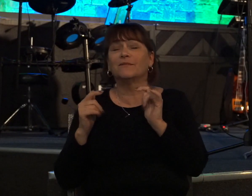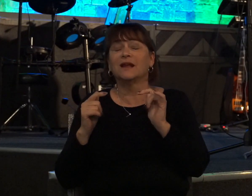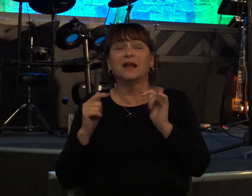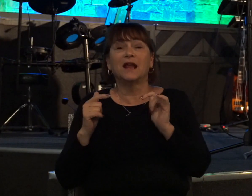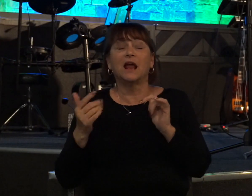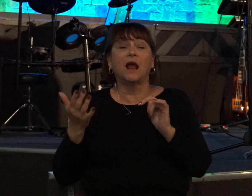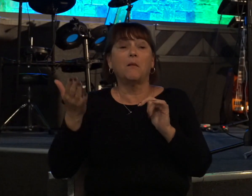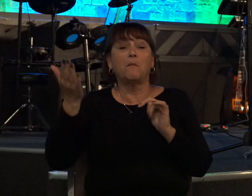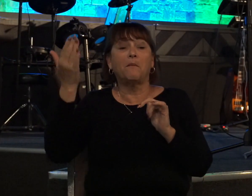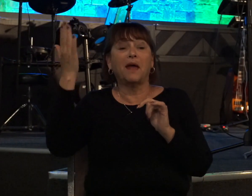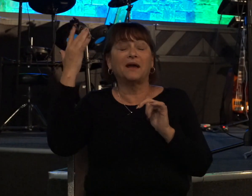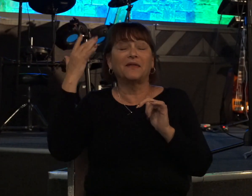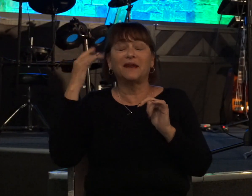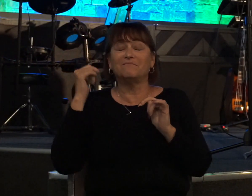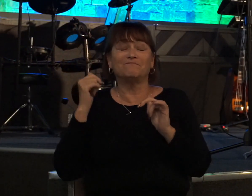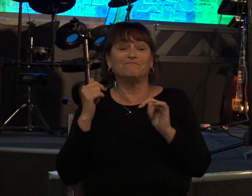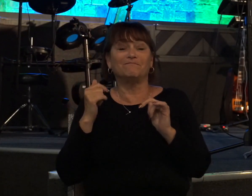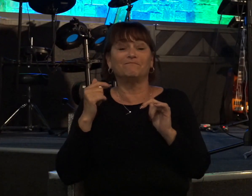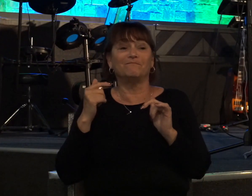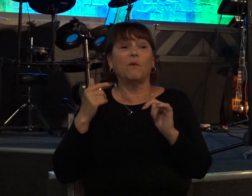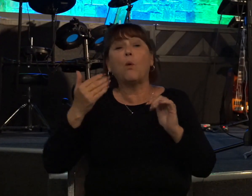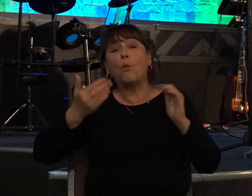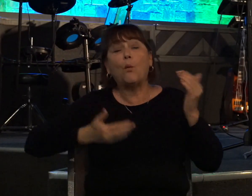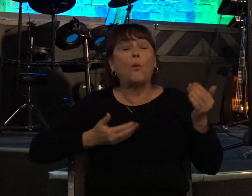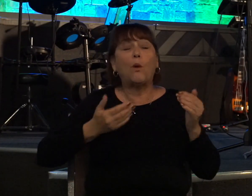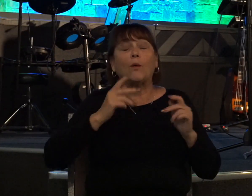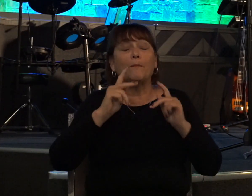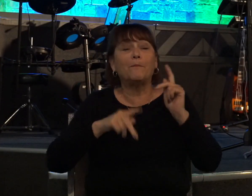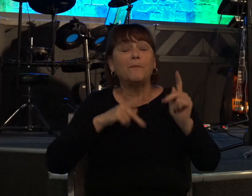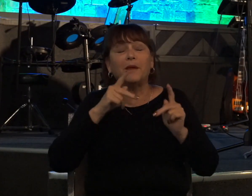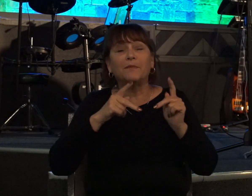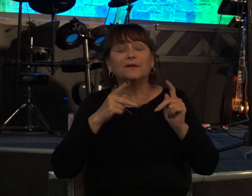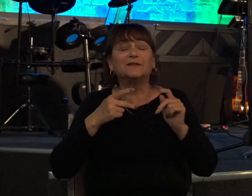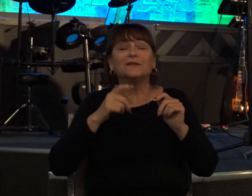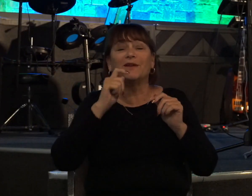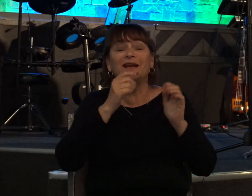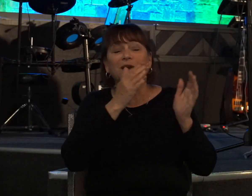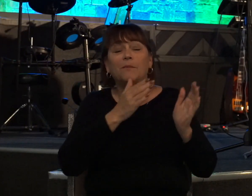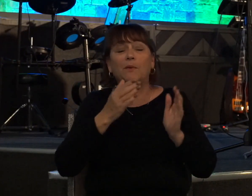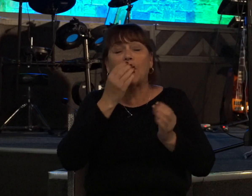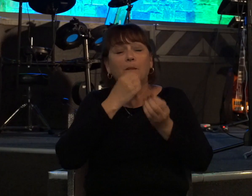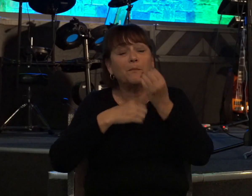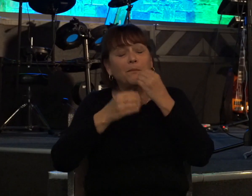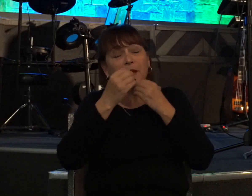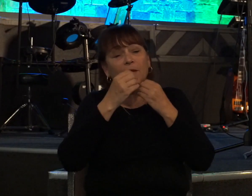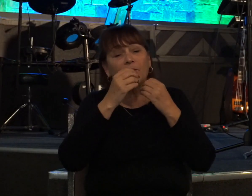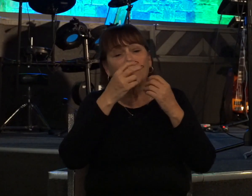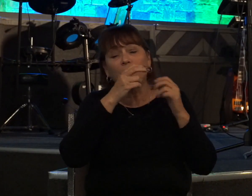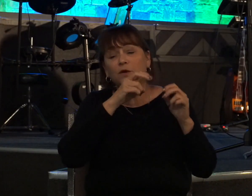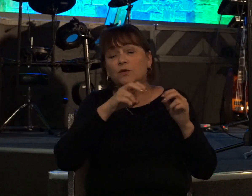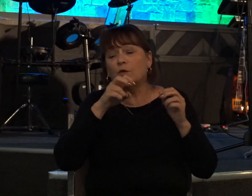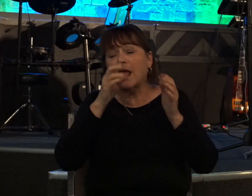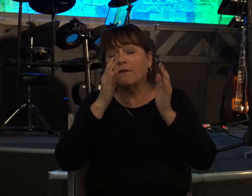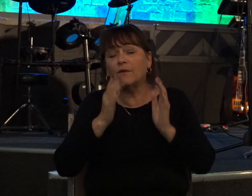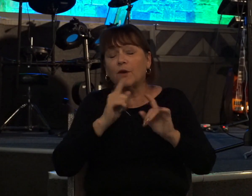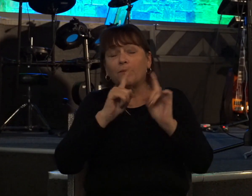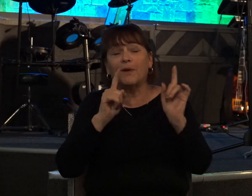and so the rich man needed to prepare a meal for the traveler but rather than taking one of the sheep from his own flock